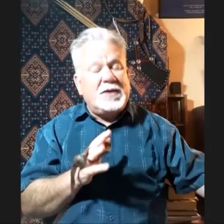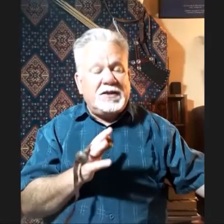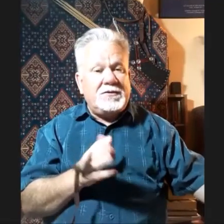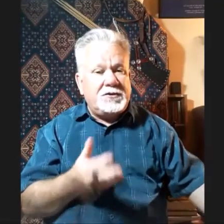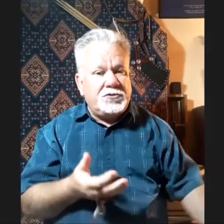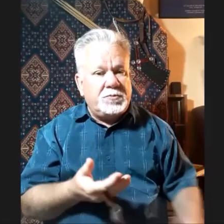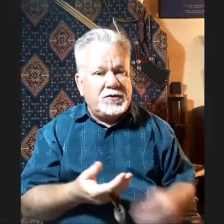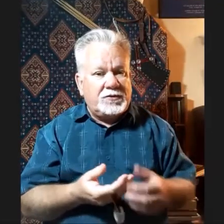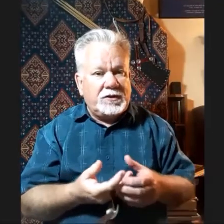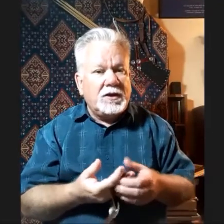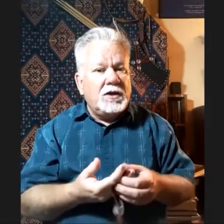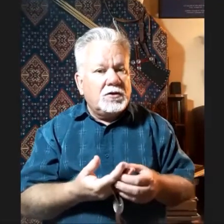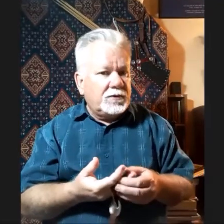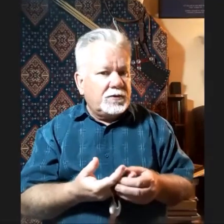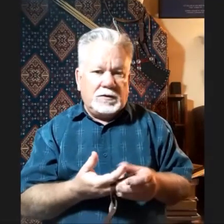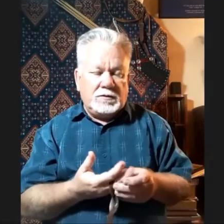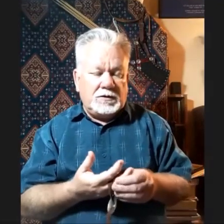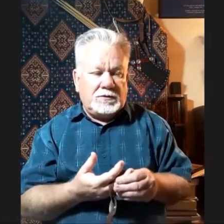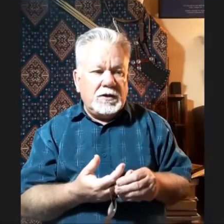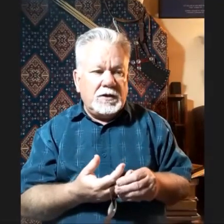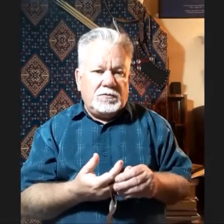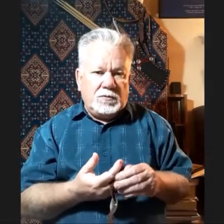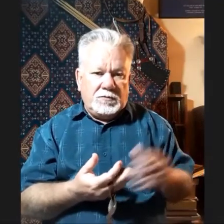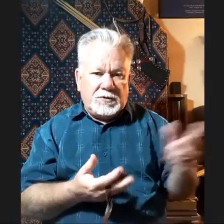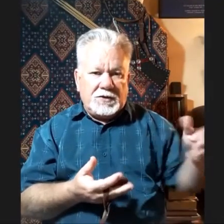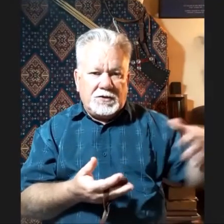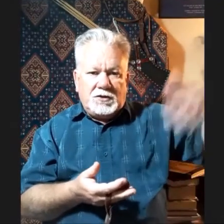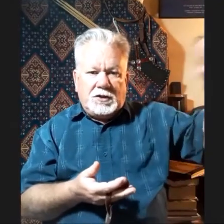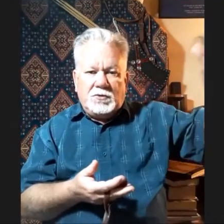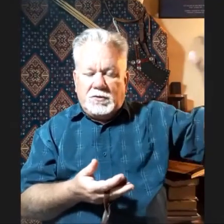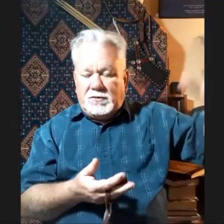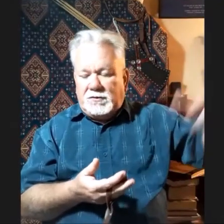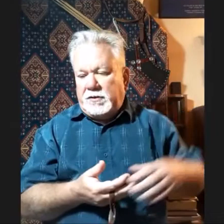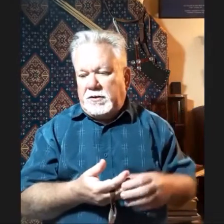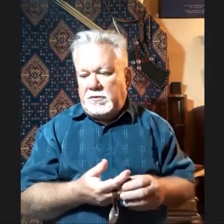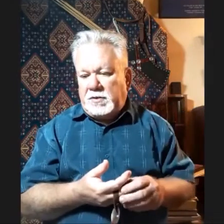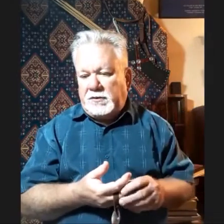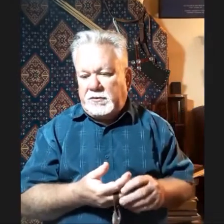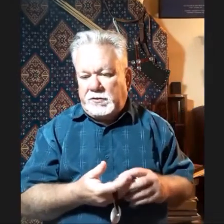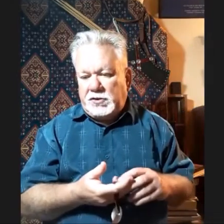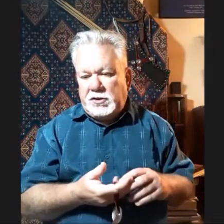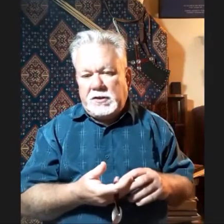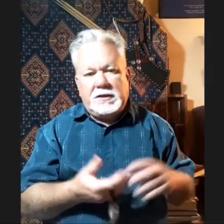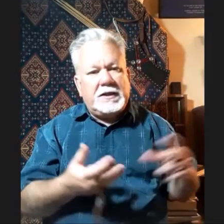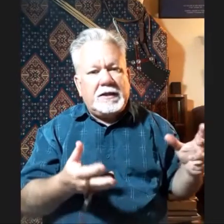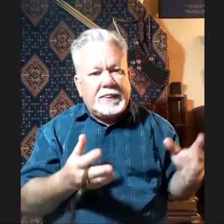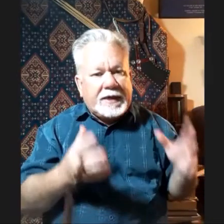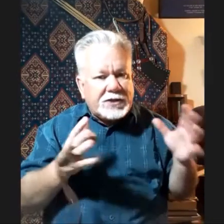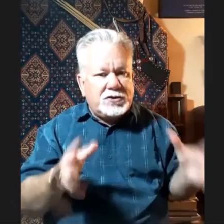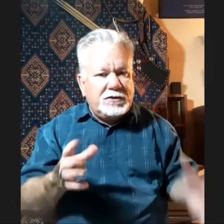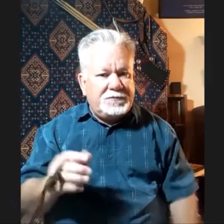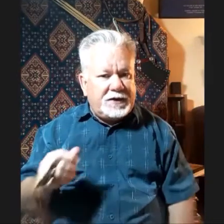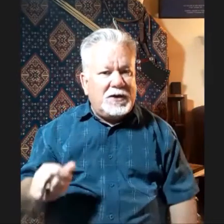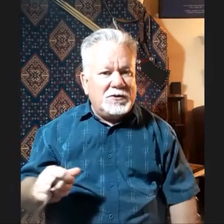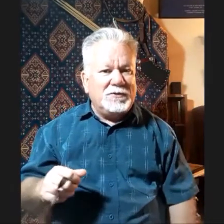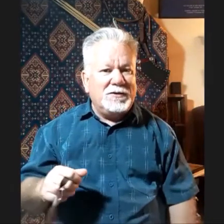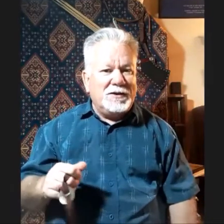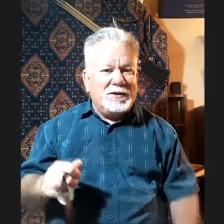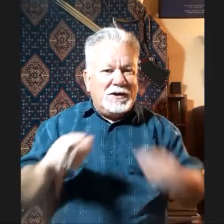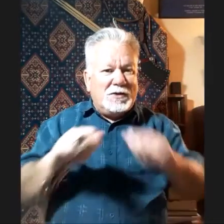about the 8th century BC, because there's a there's from southern Turkey, northern Syria, there's a place called Zinjili and they, they actually found a